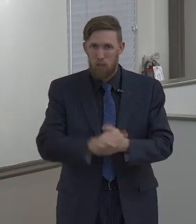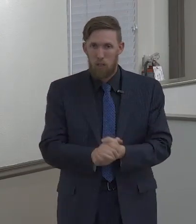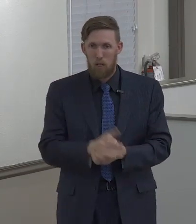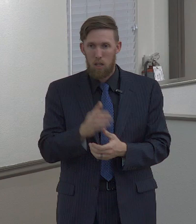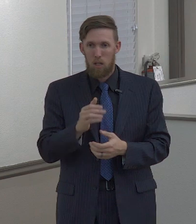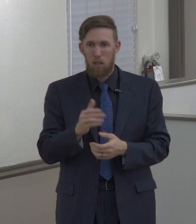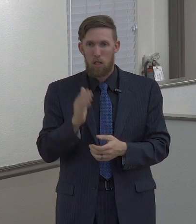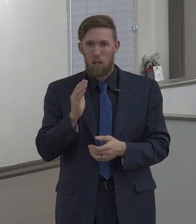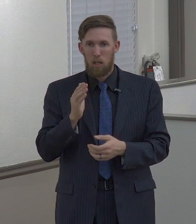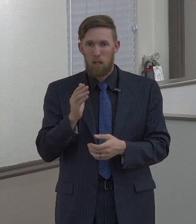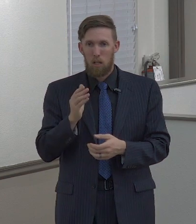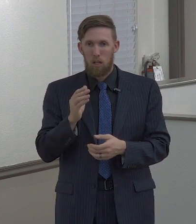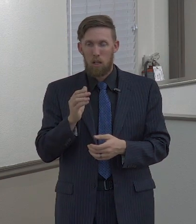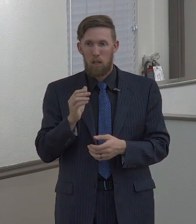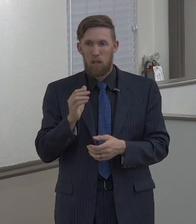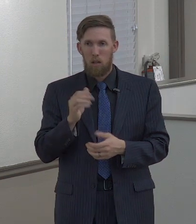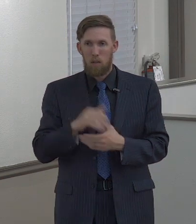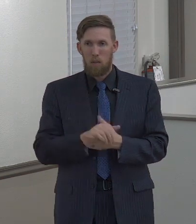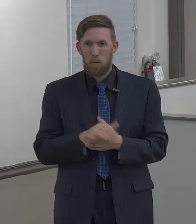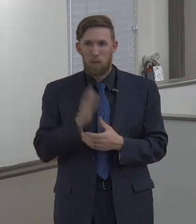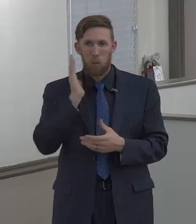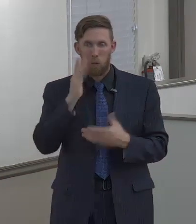before it comes out in an action.